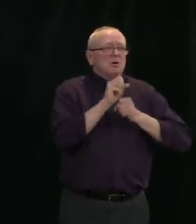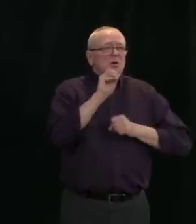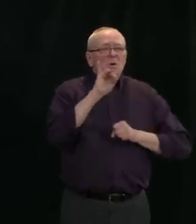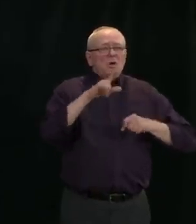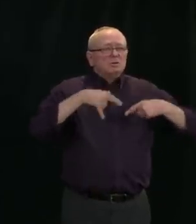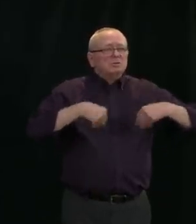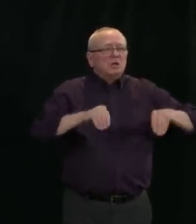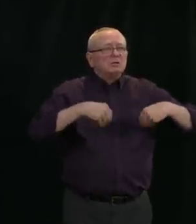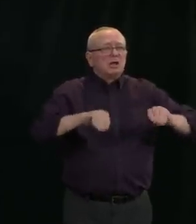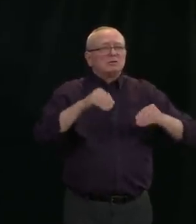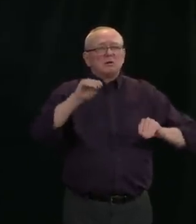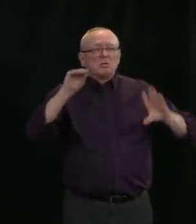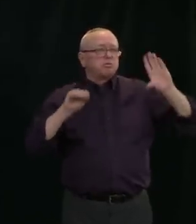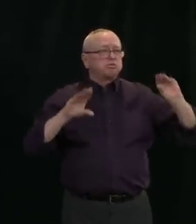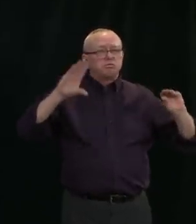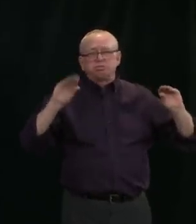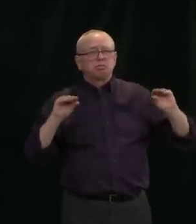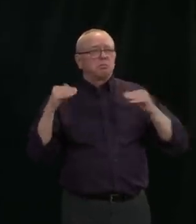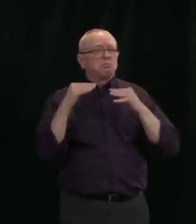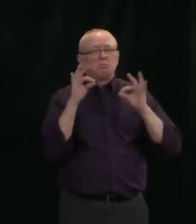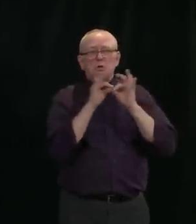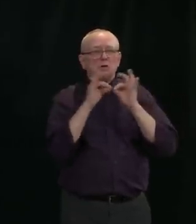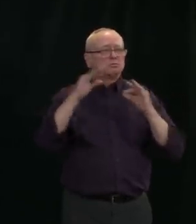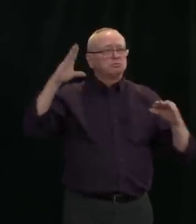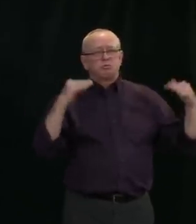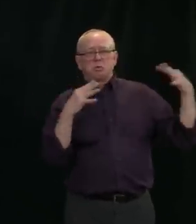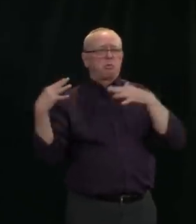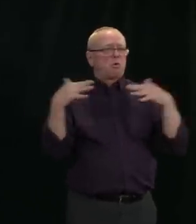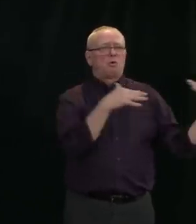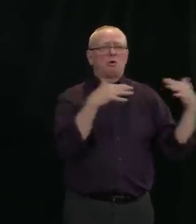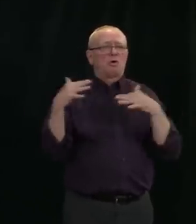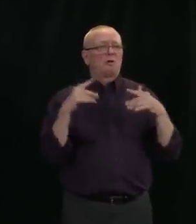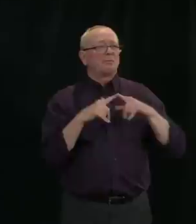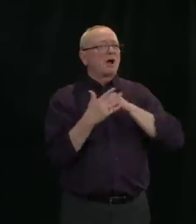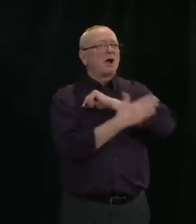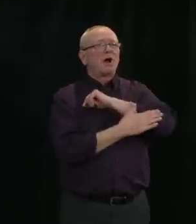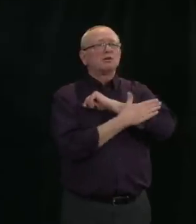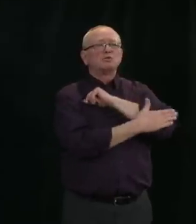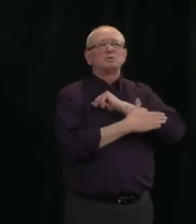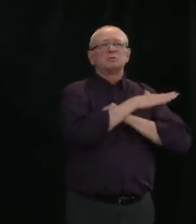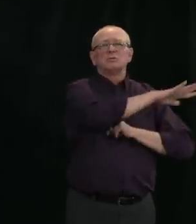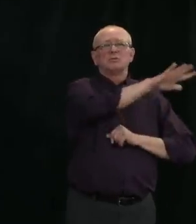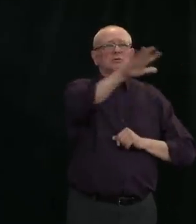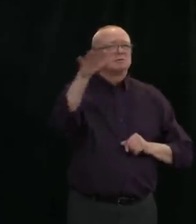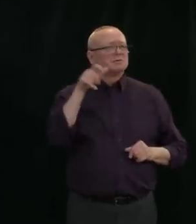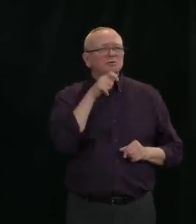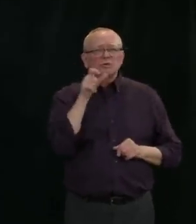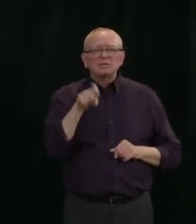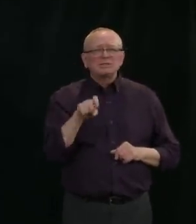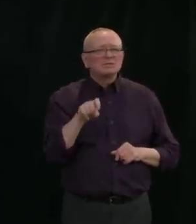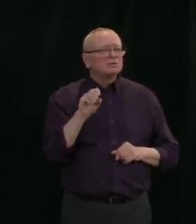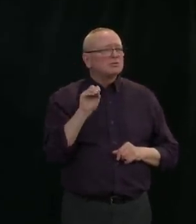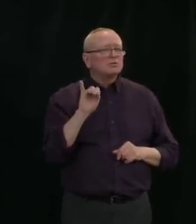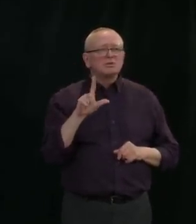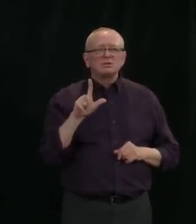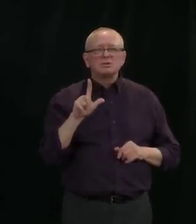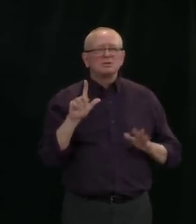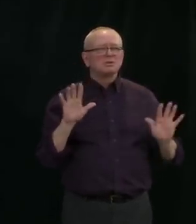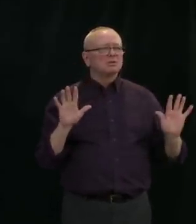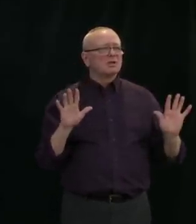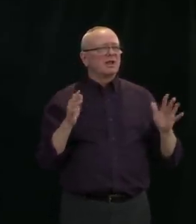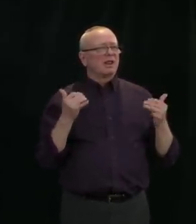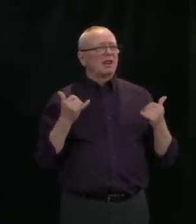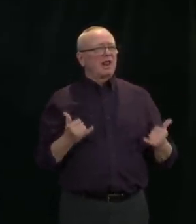cratering of demand. And that is why we have ended up with the lowest energy prices in